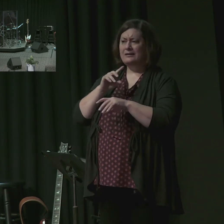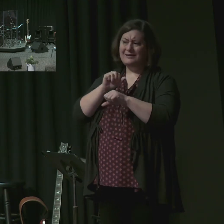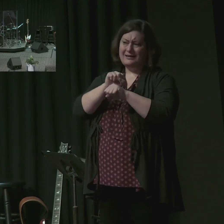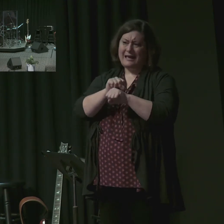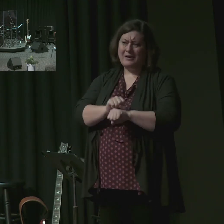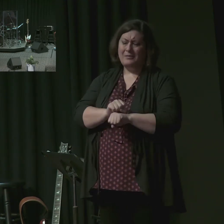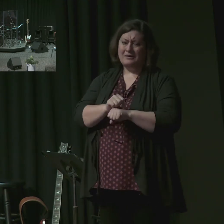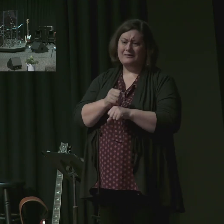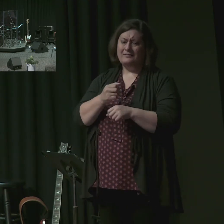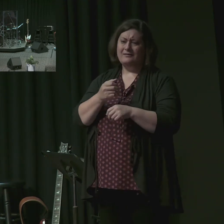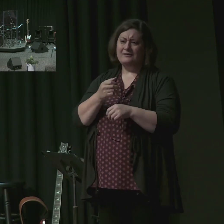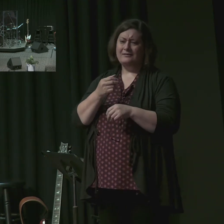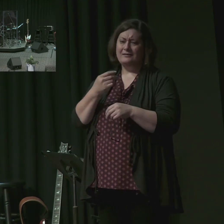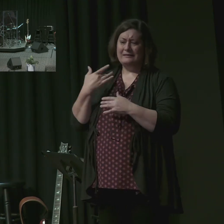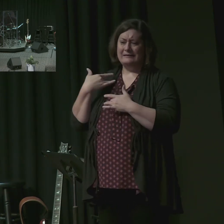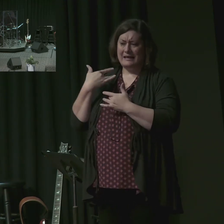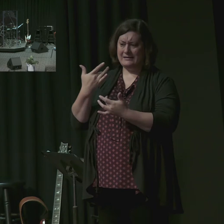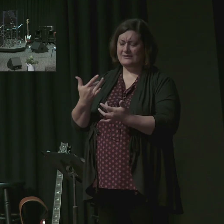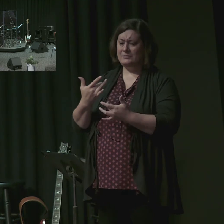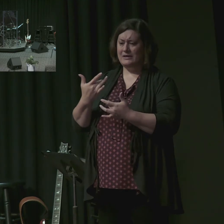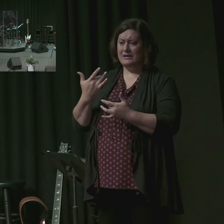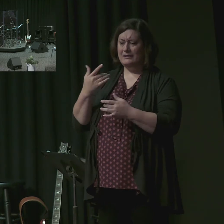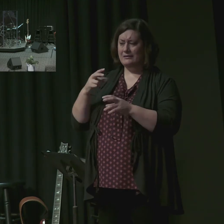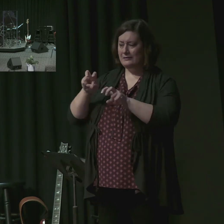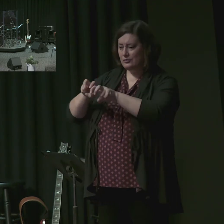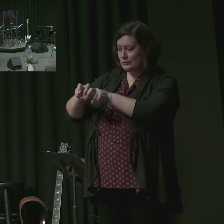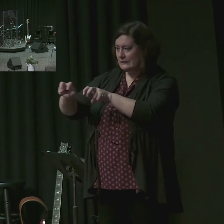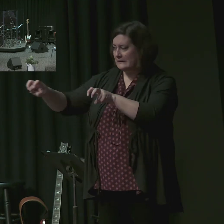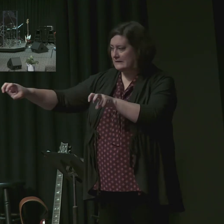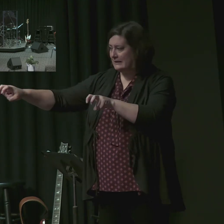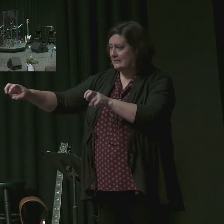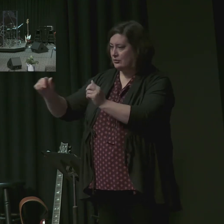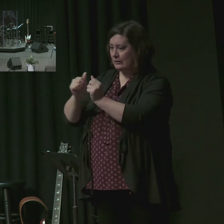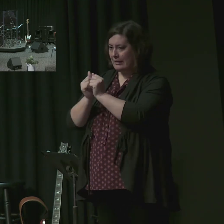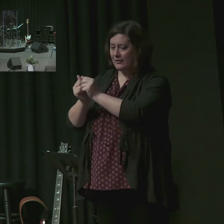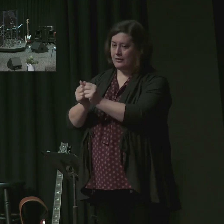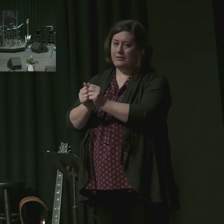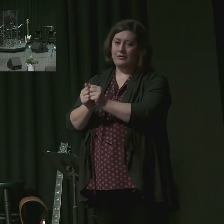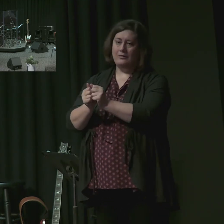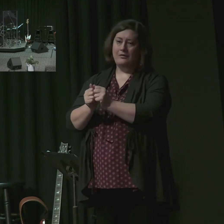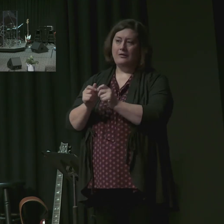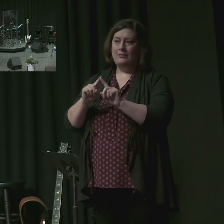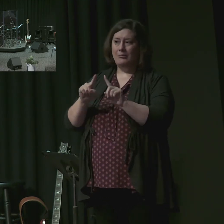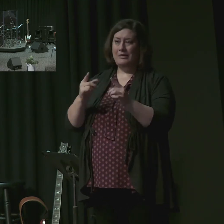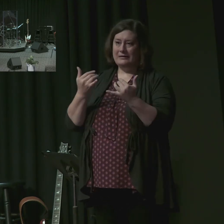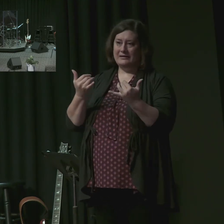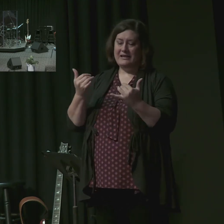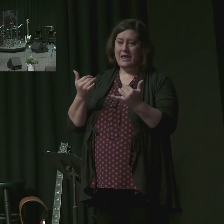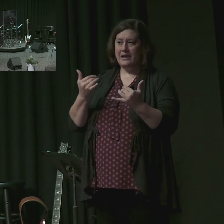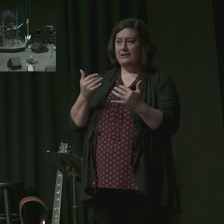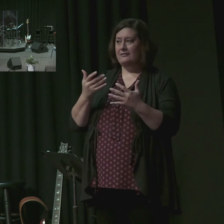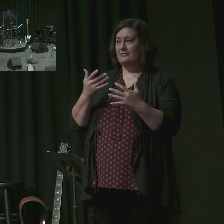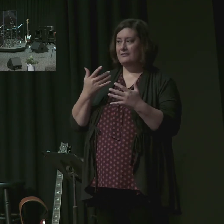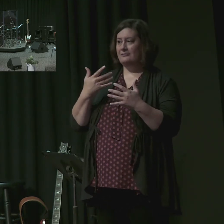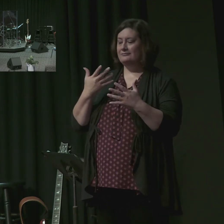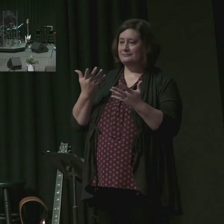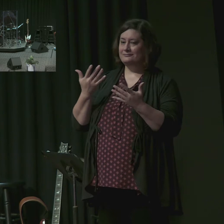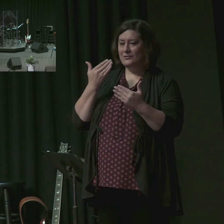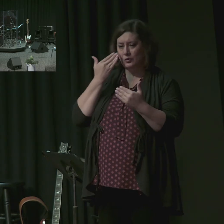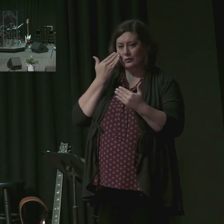circumstances of gathering, we've chosen not to do that. And so there's an opportunity to